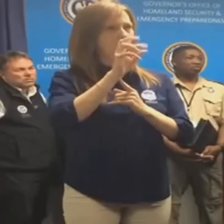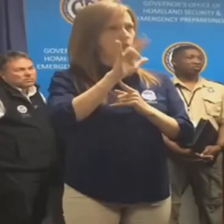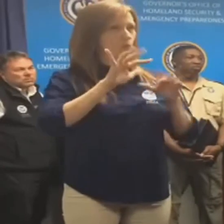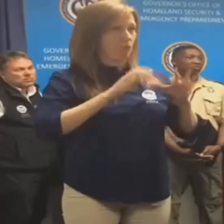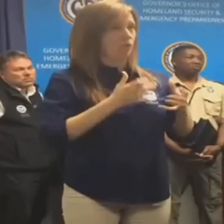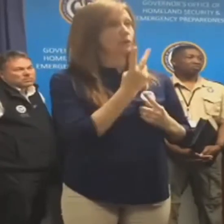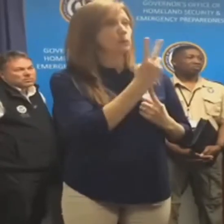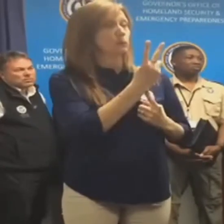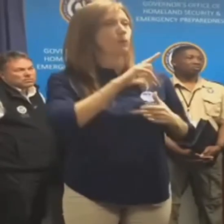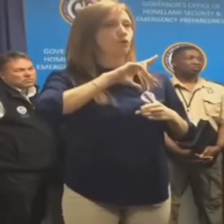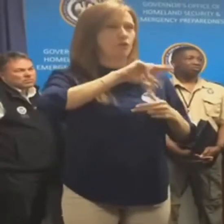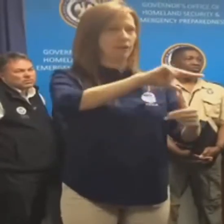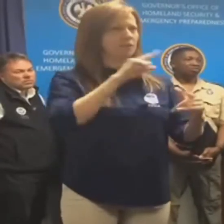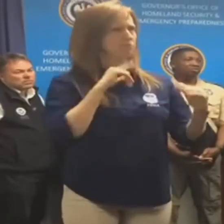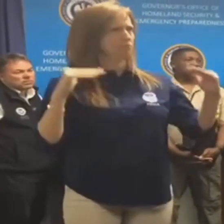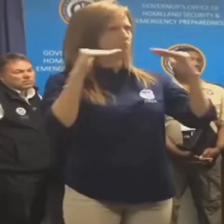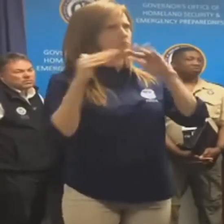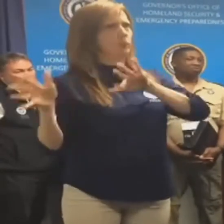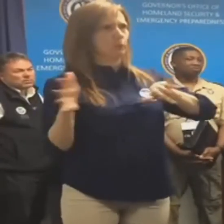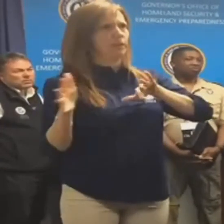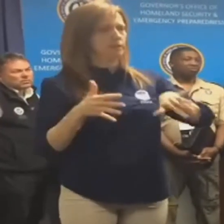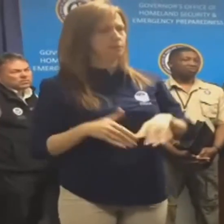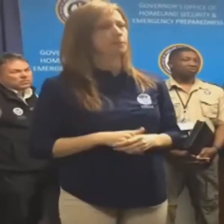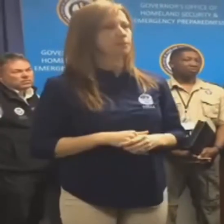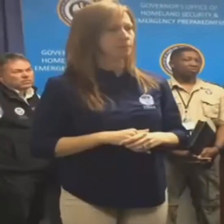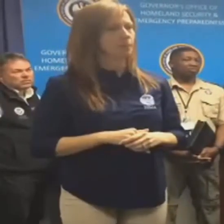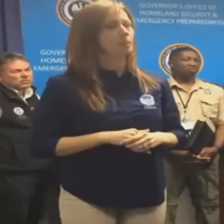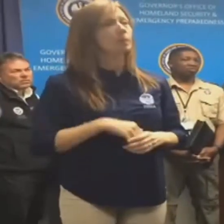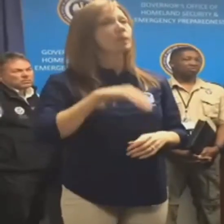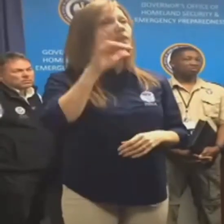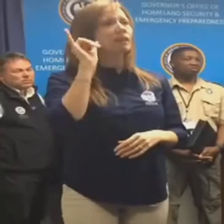wind speed as you would expect with a Category 2 hurricane.